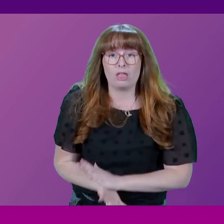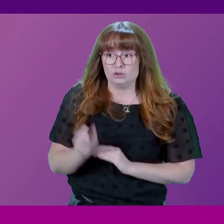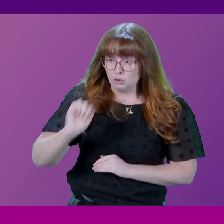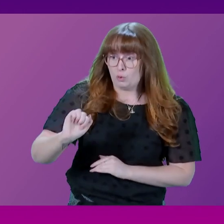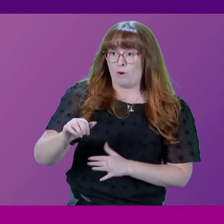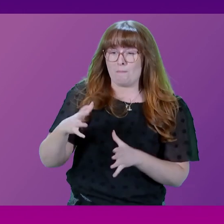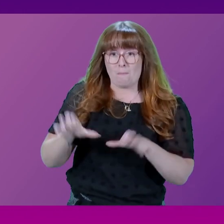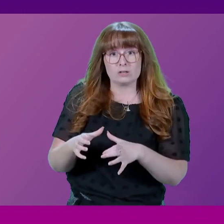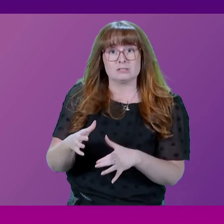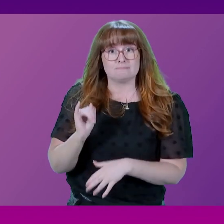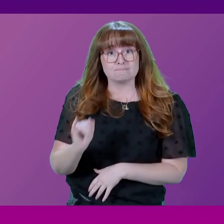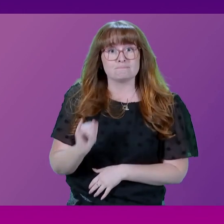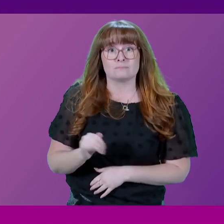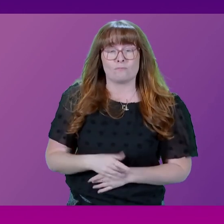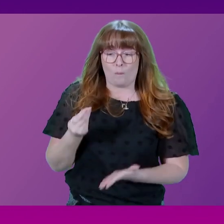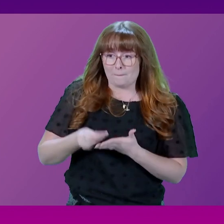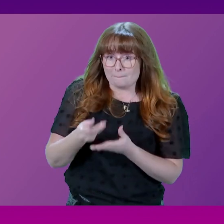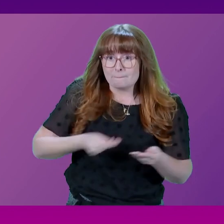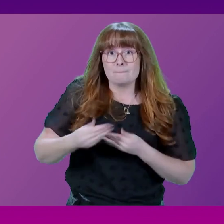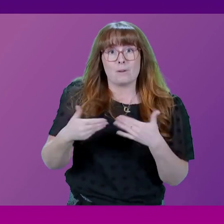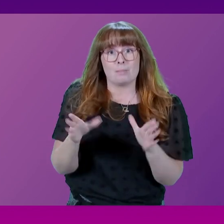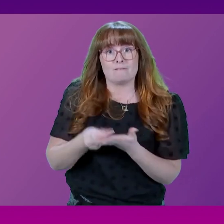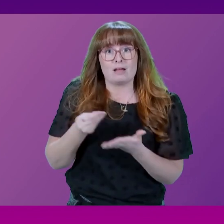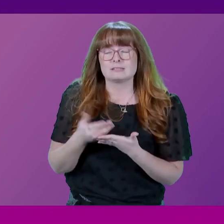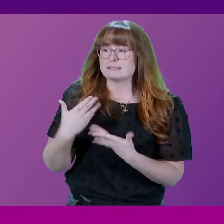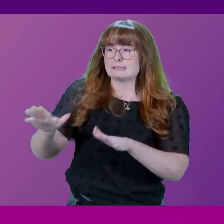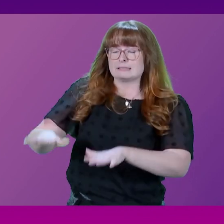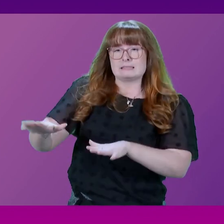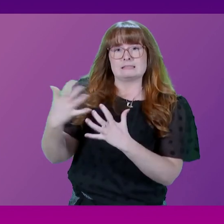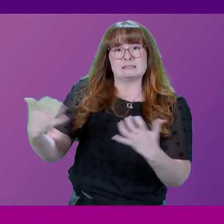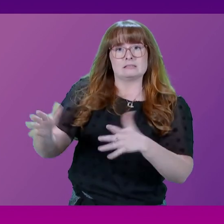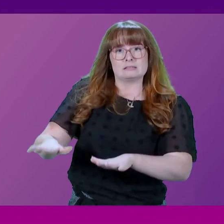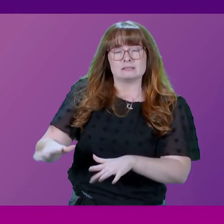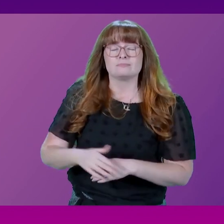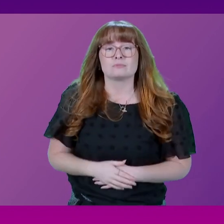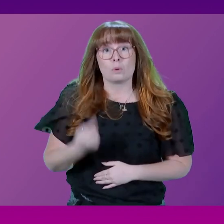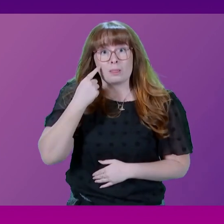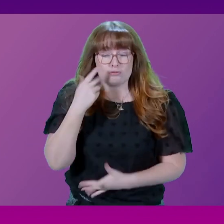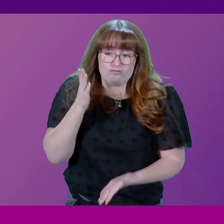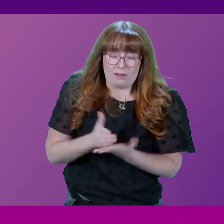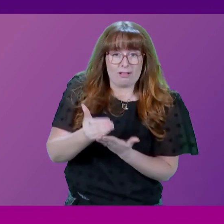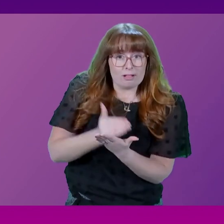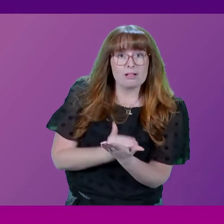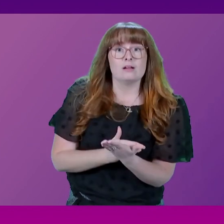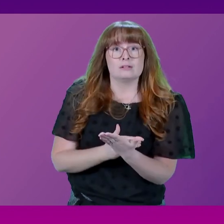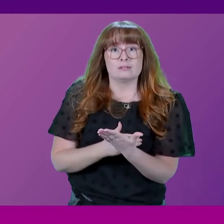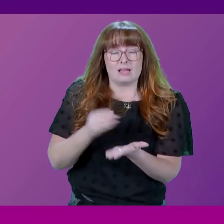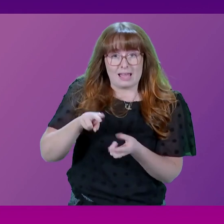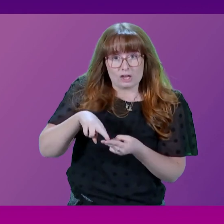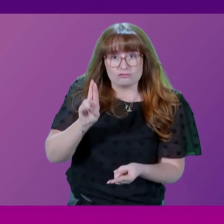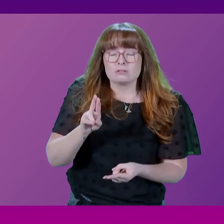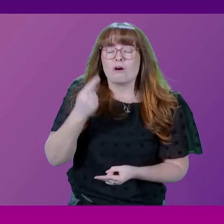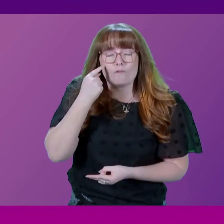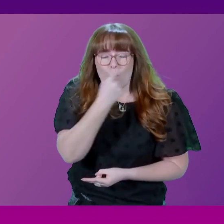of the public finances. when it comes to real terms increases, of course we will give that